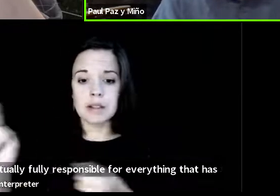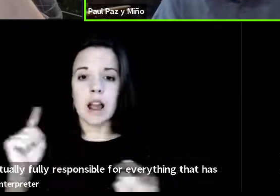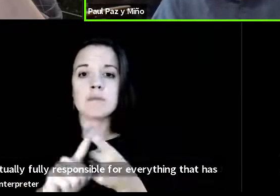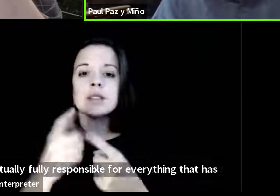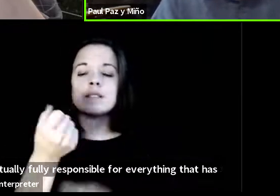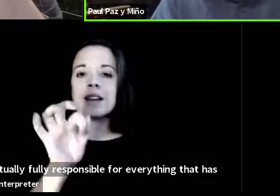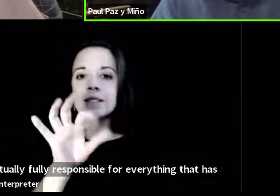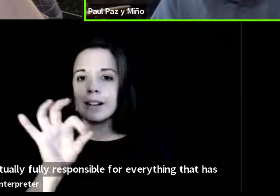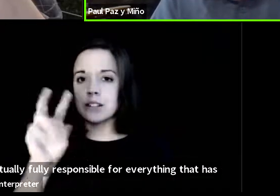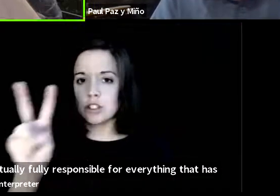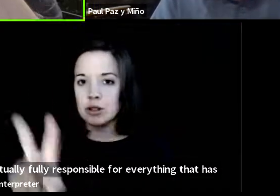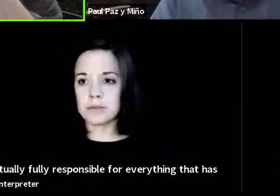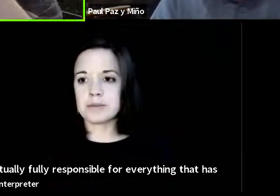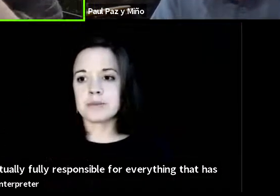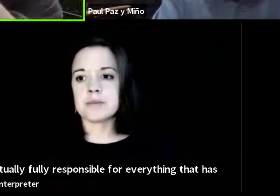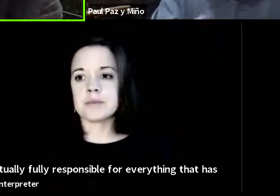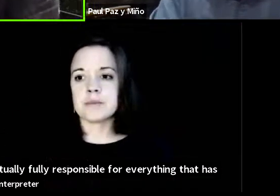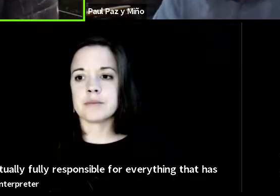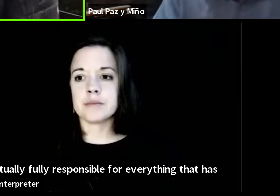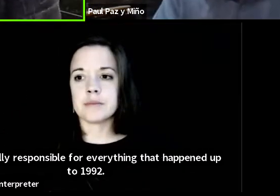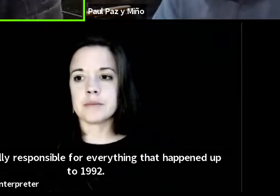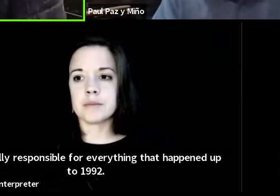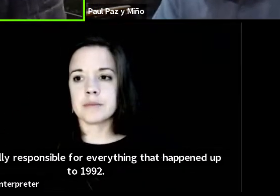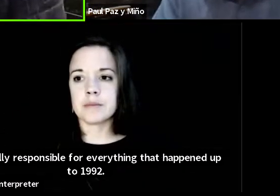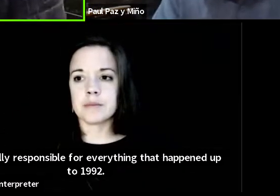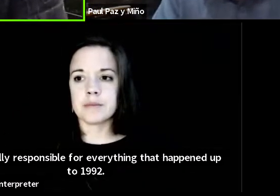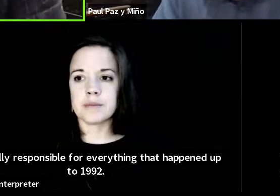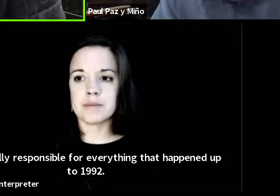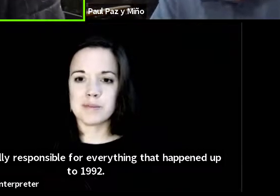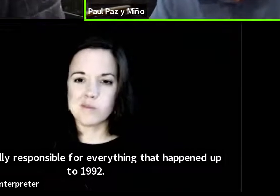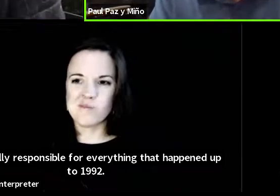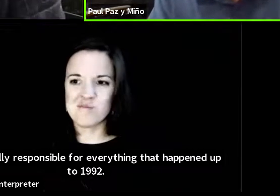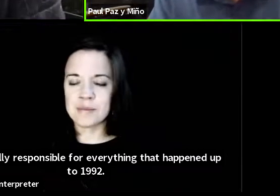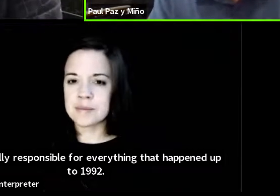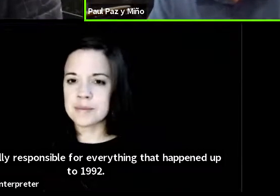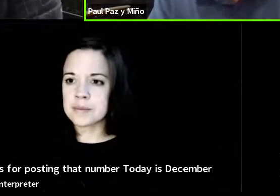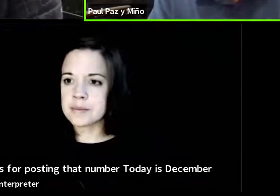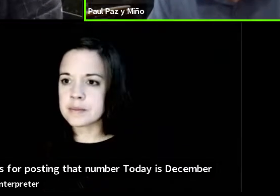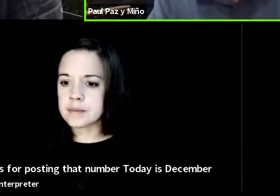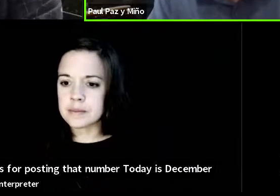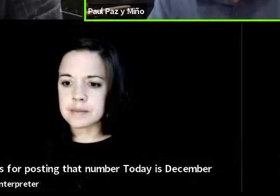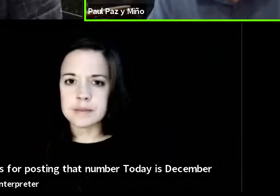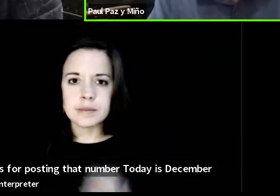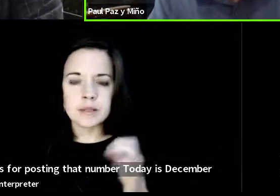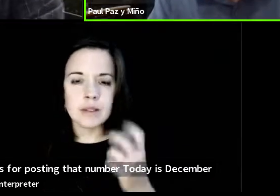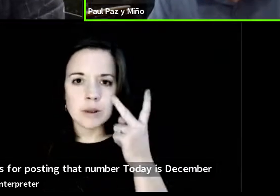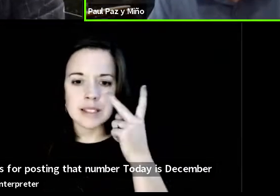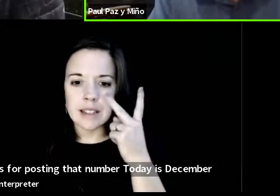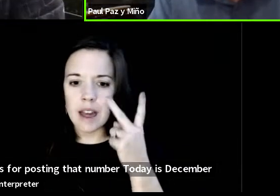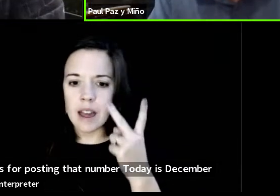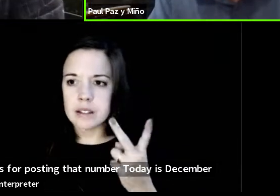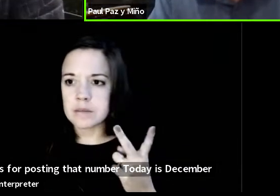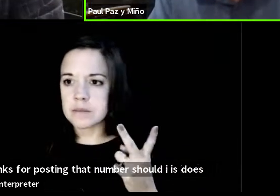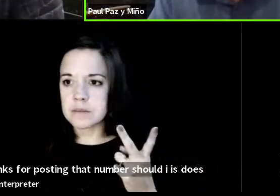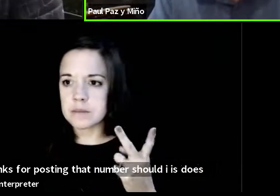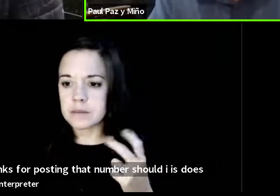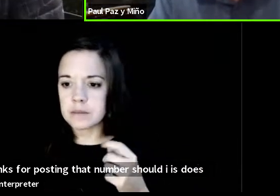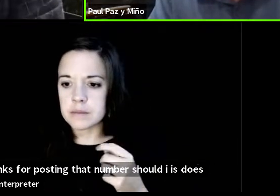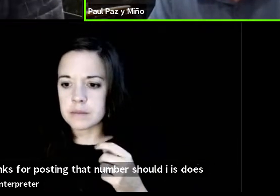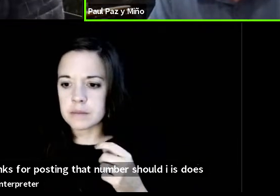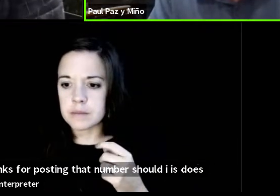oh thanks for posting that number should i is does everyone see that 202-353